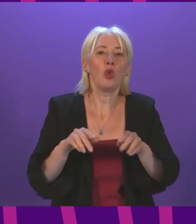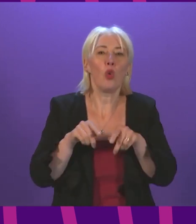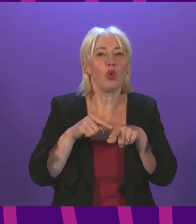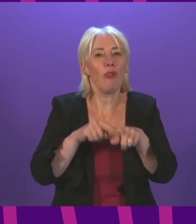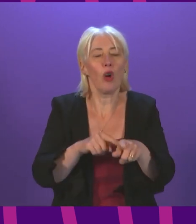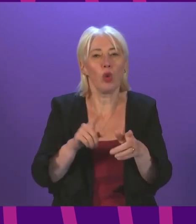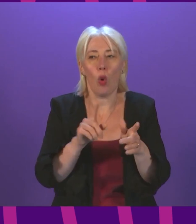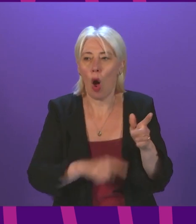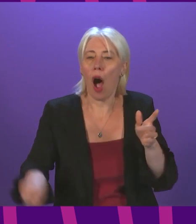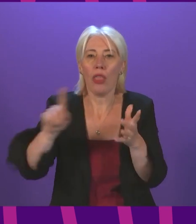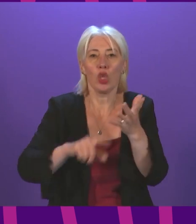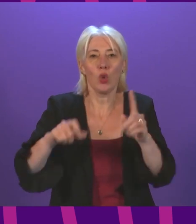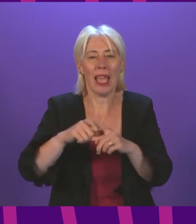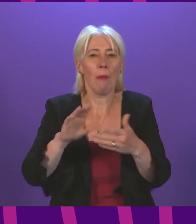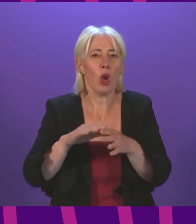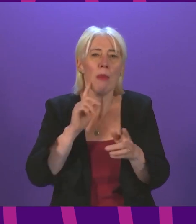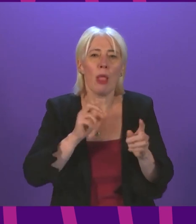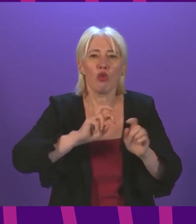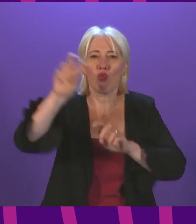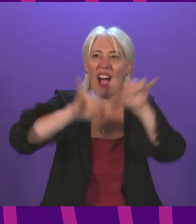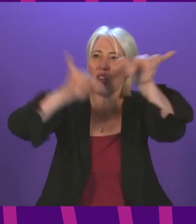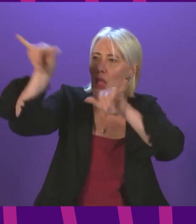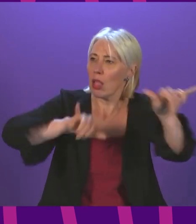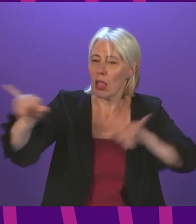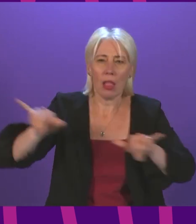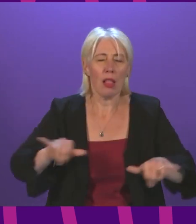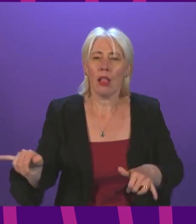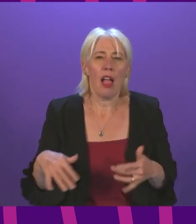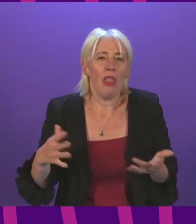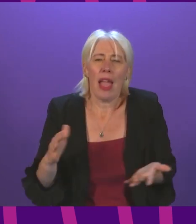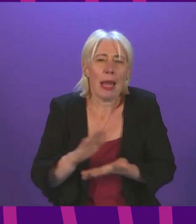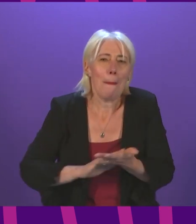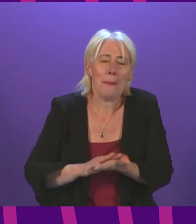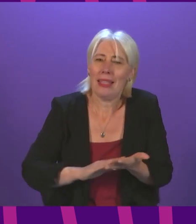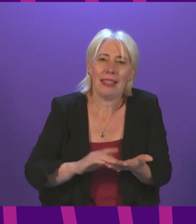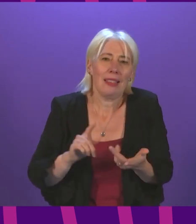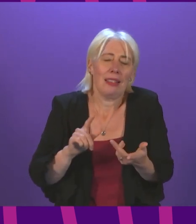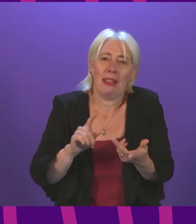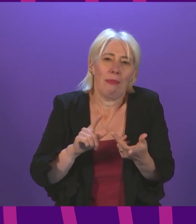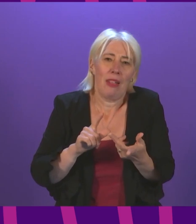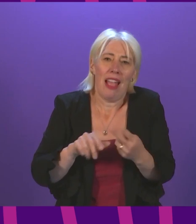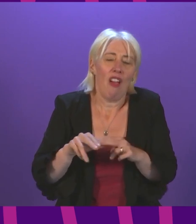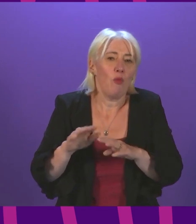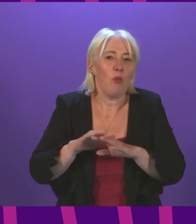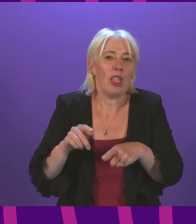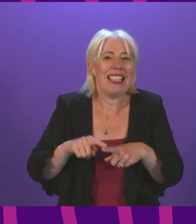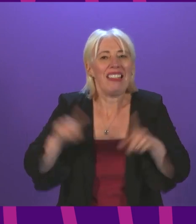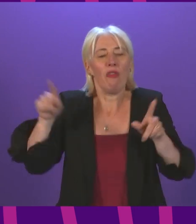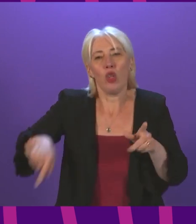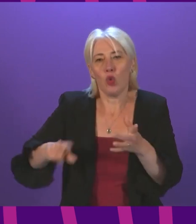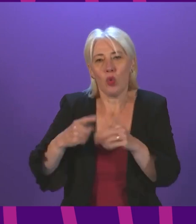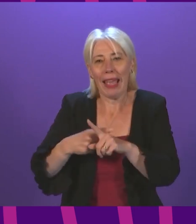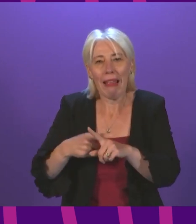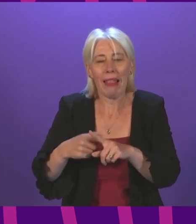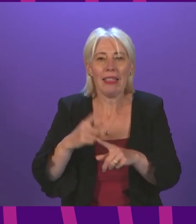uk simply because of travel patterns the danger in fact the likelihood is that we would end up in a situation where people traveling back to